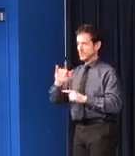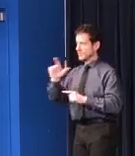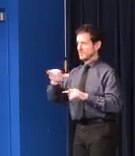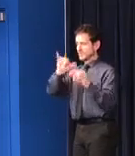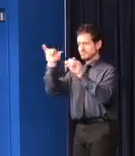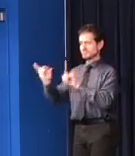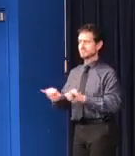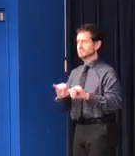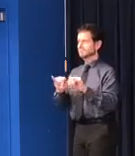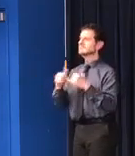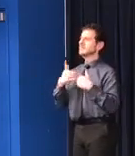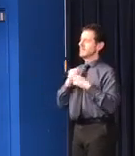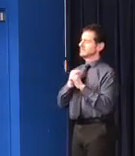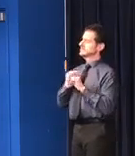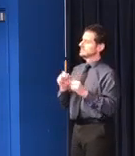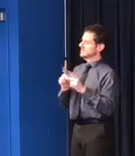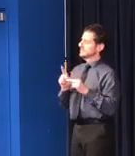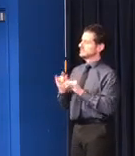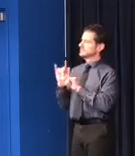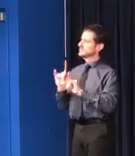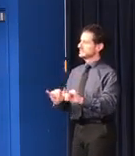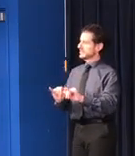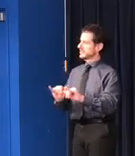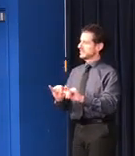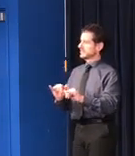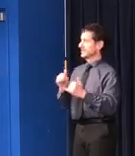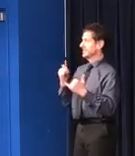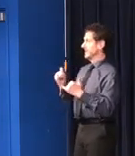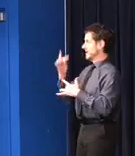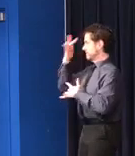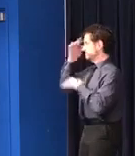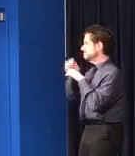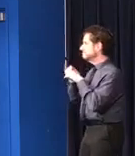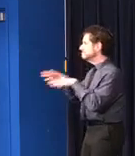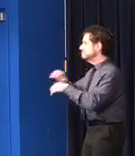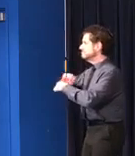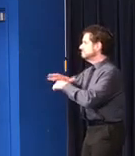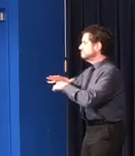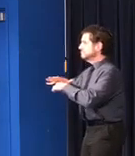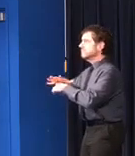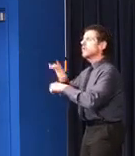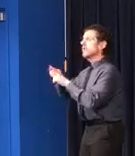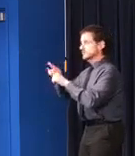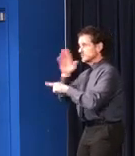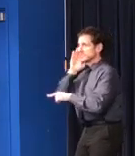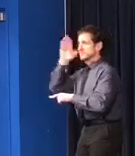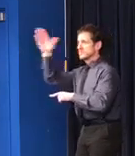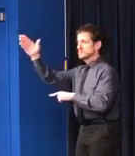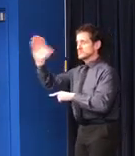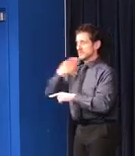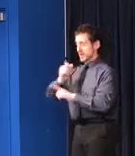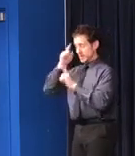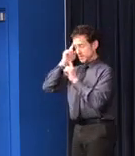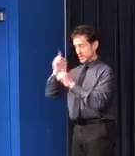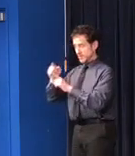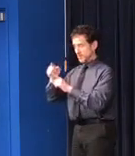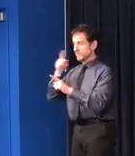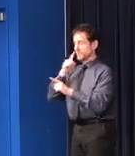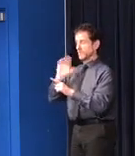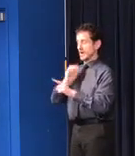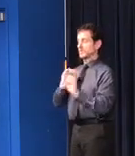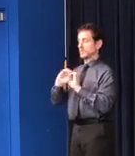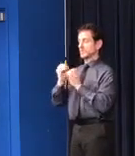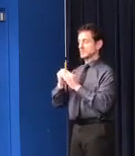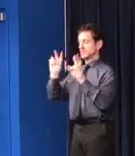a safe place to shelter during this COVID-19 emergency and beyond. Our mission at All Chicago making homelessness